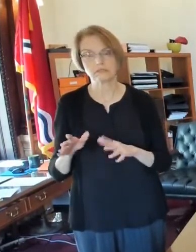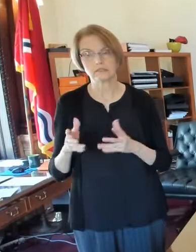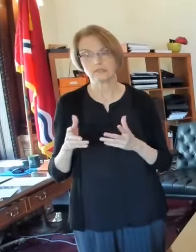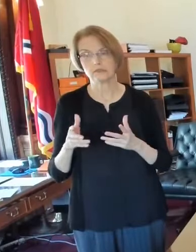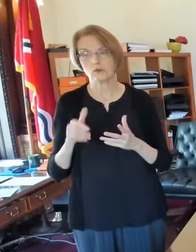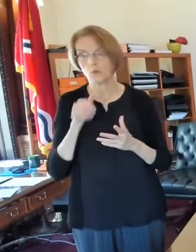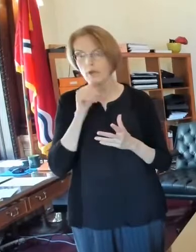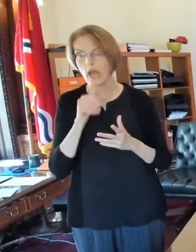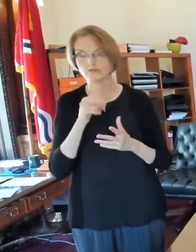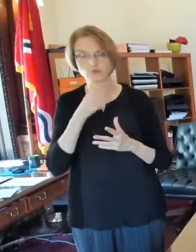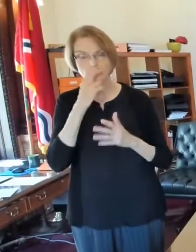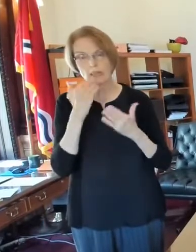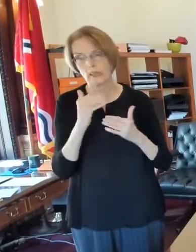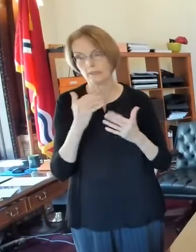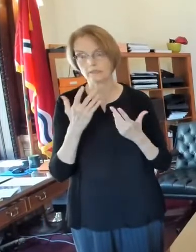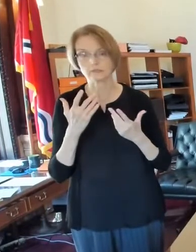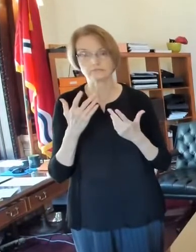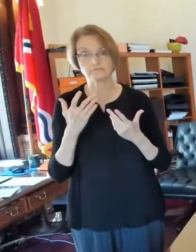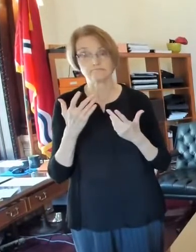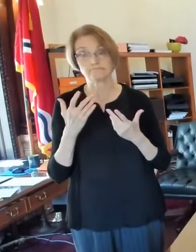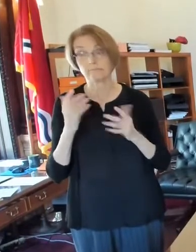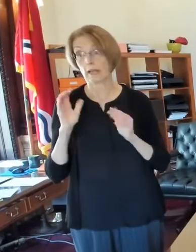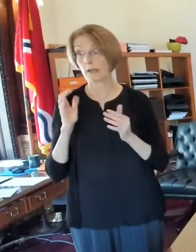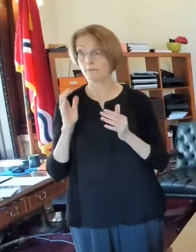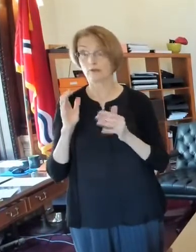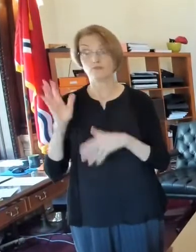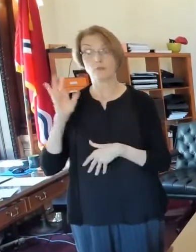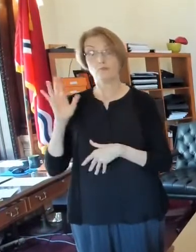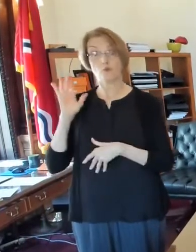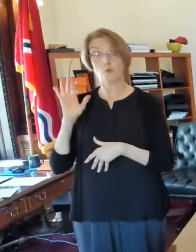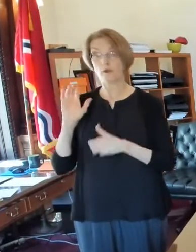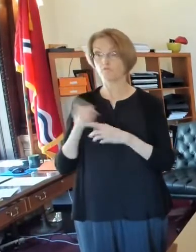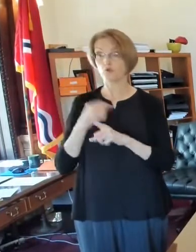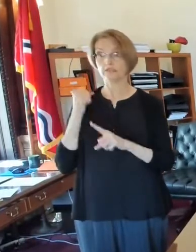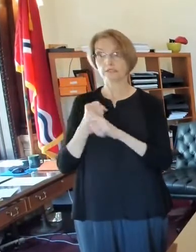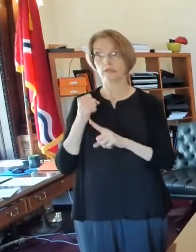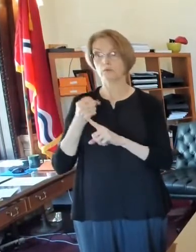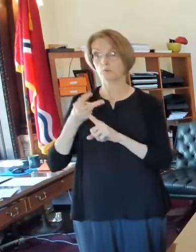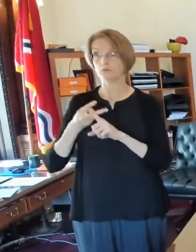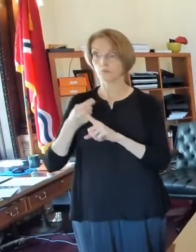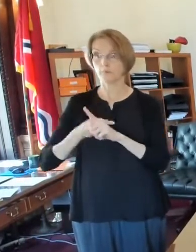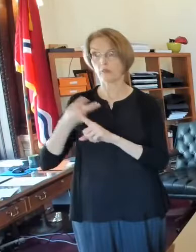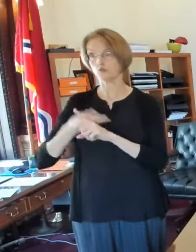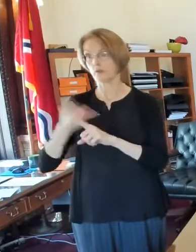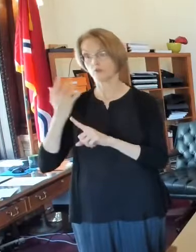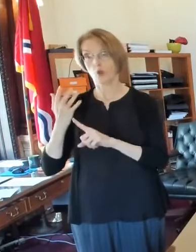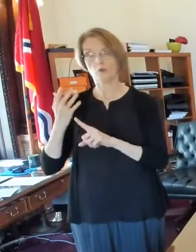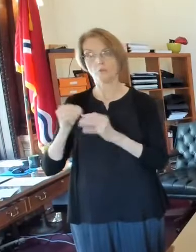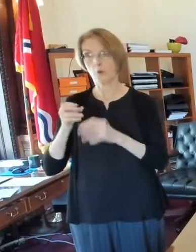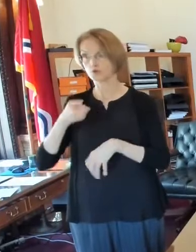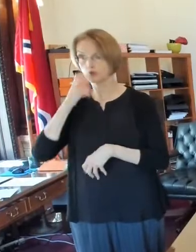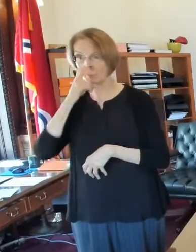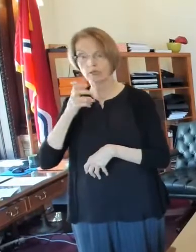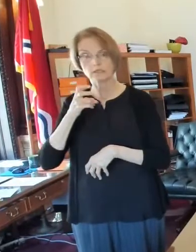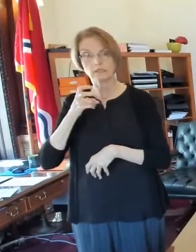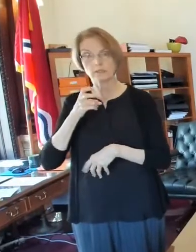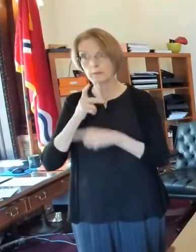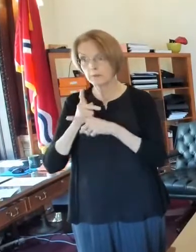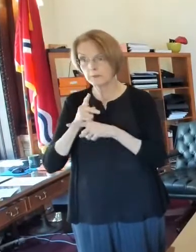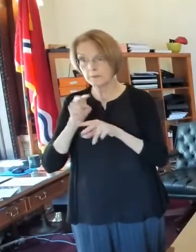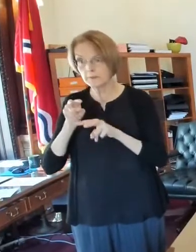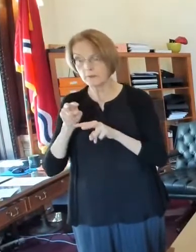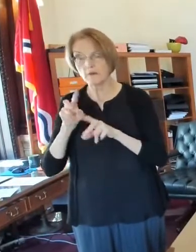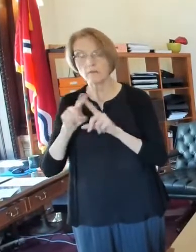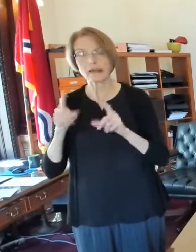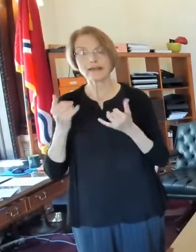today as we were a while back, you know, a month ago, two months ago. This does wear on us, but, um,